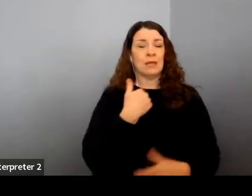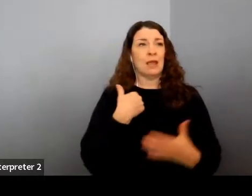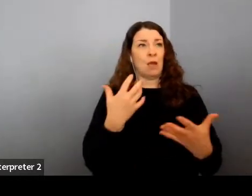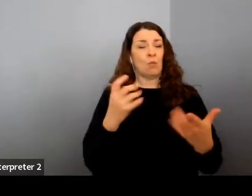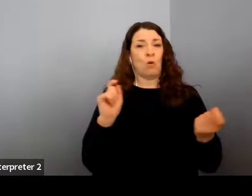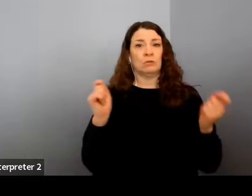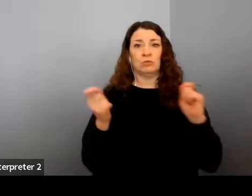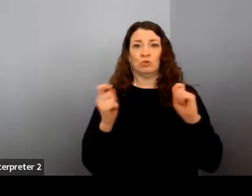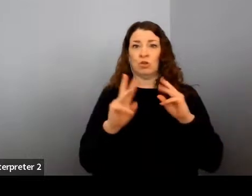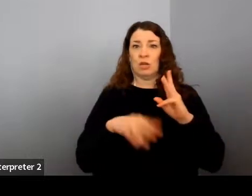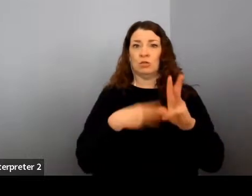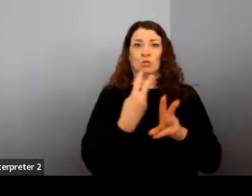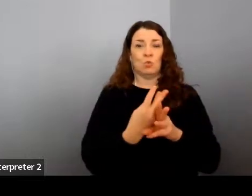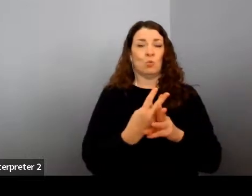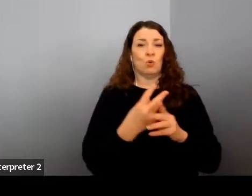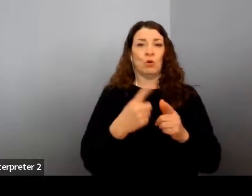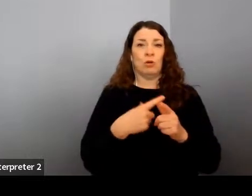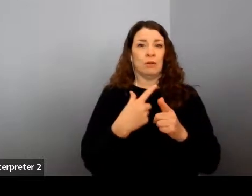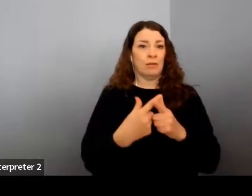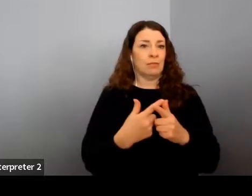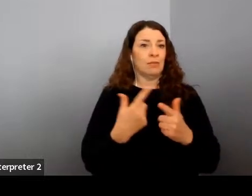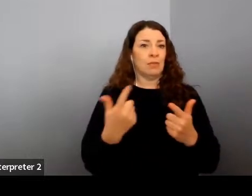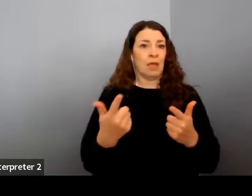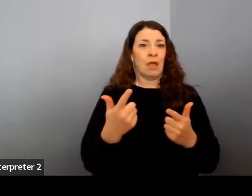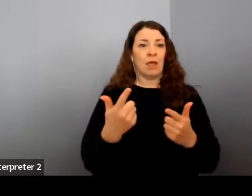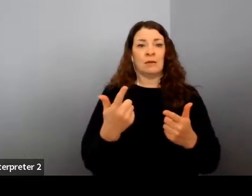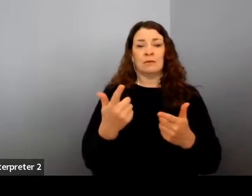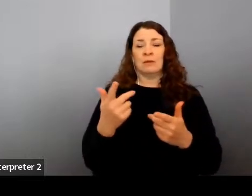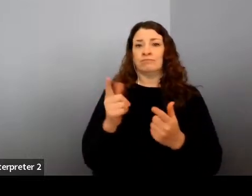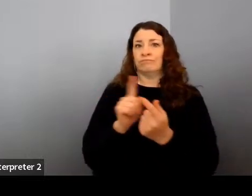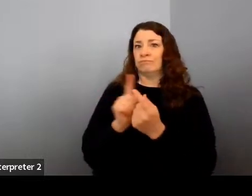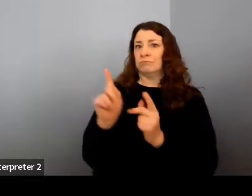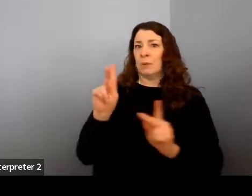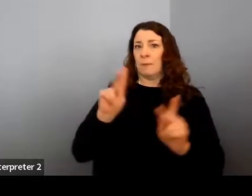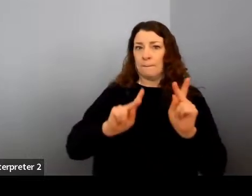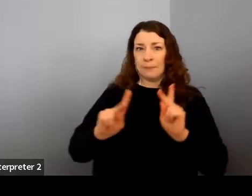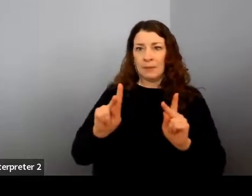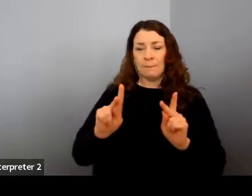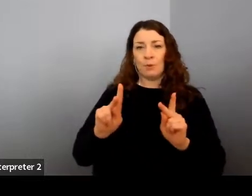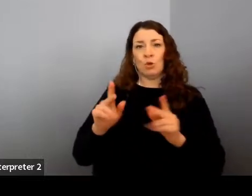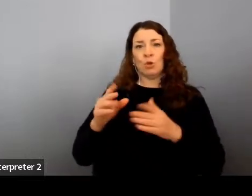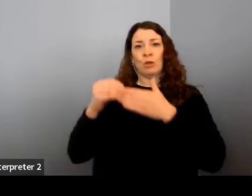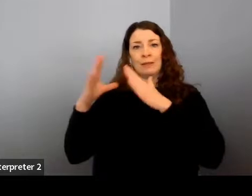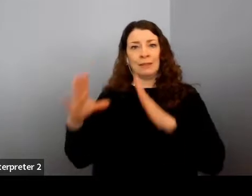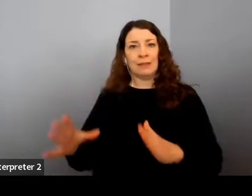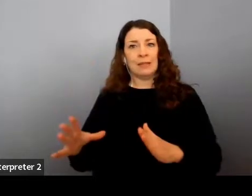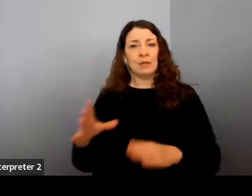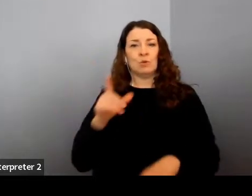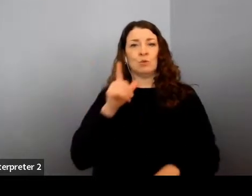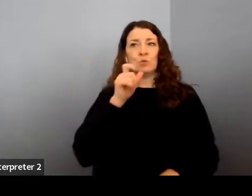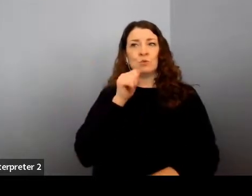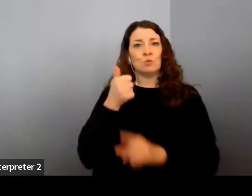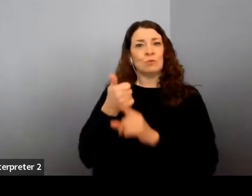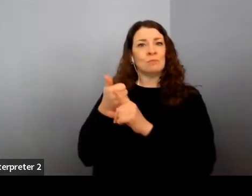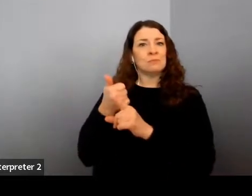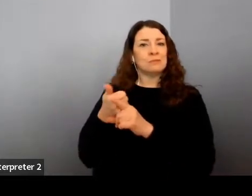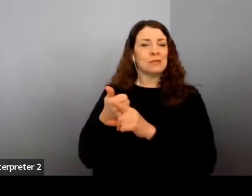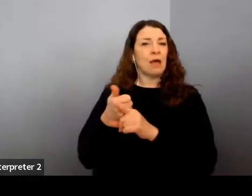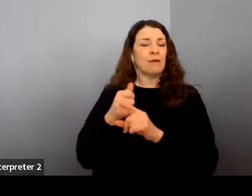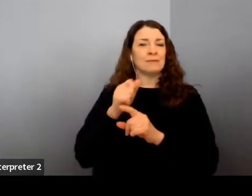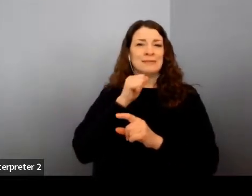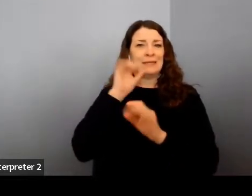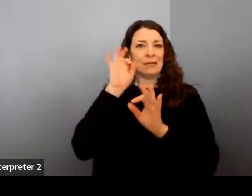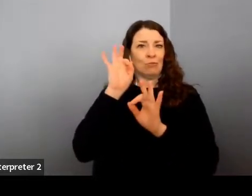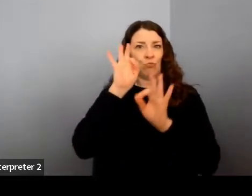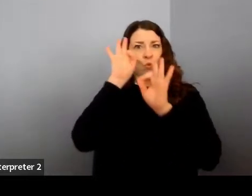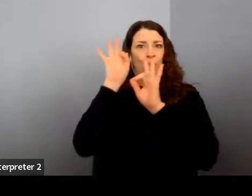world. And I ended up gravitating towards people, leaders and institutions who didn't roll their eyes when I said that out loud. And to,